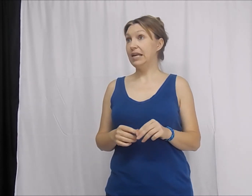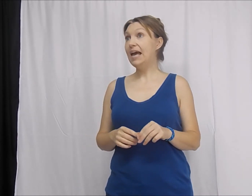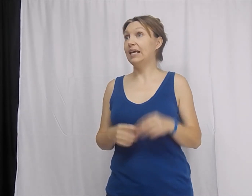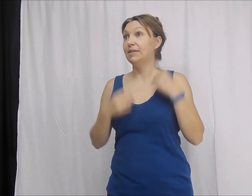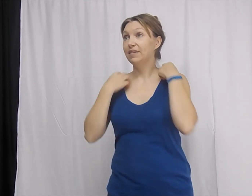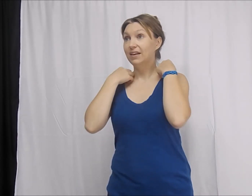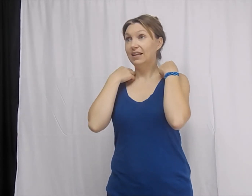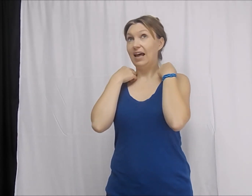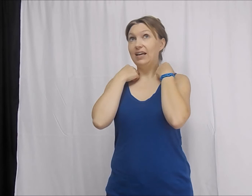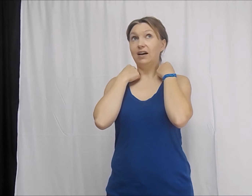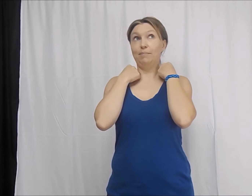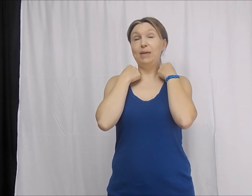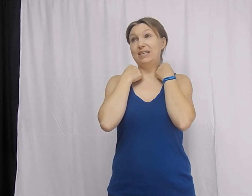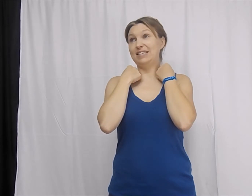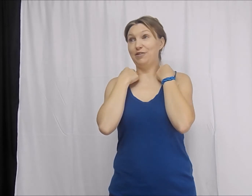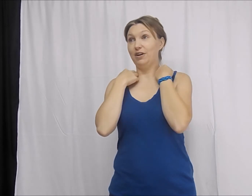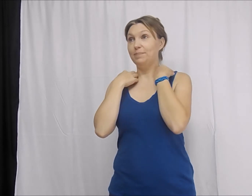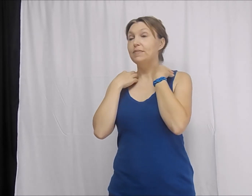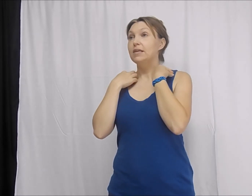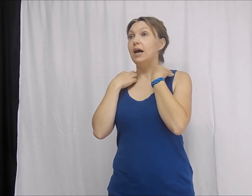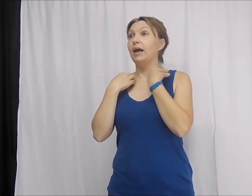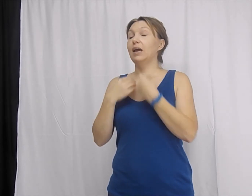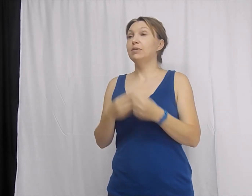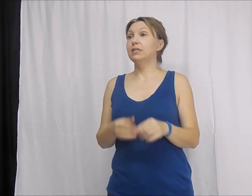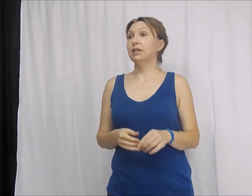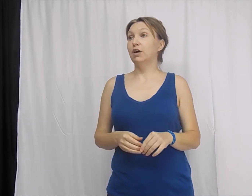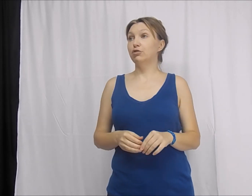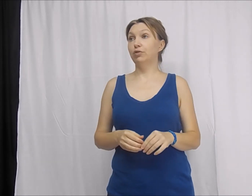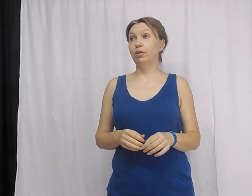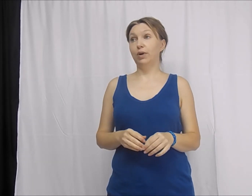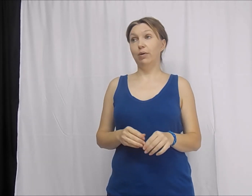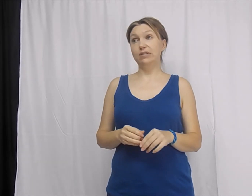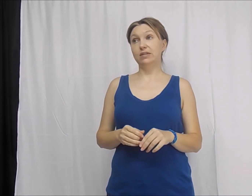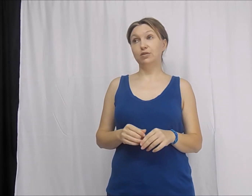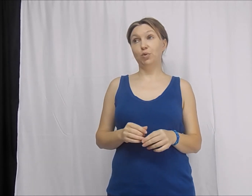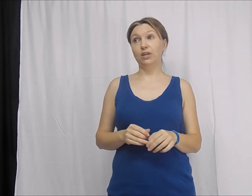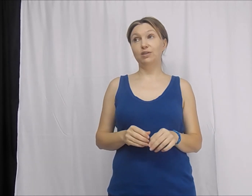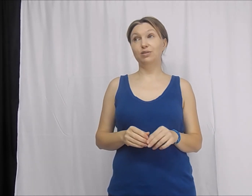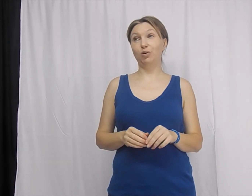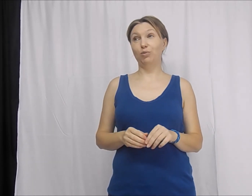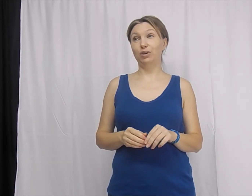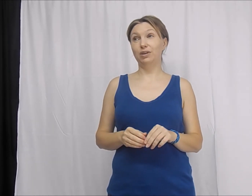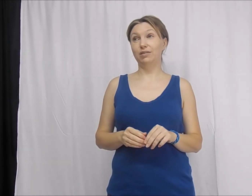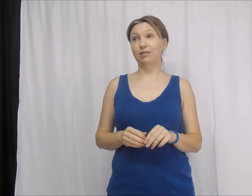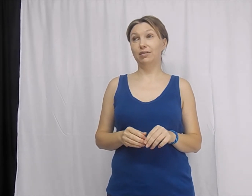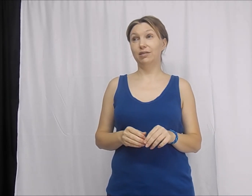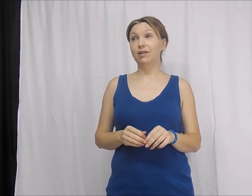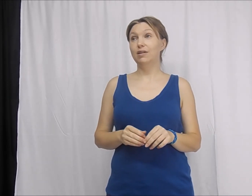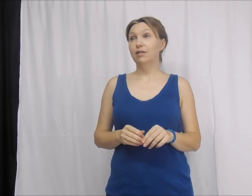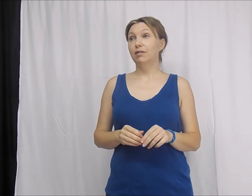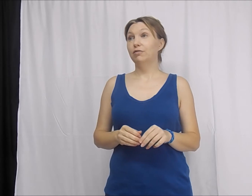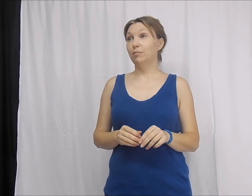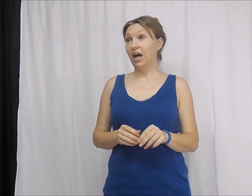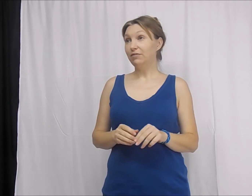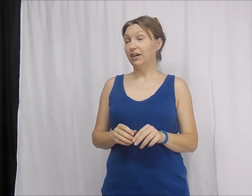nanny, like a babysitter. I came to this country when I was 20 years old. From Latvia?